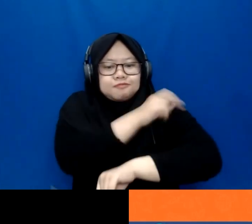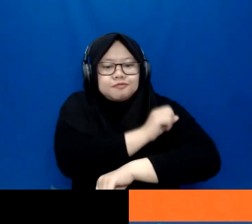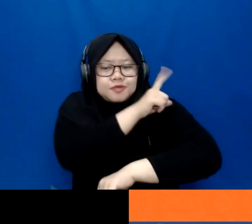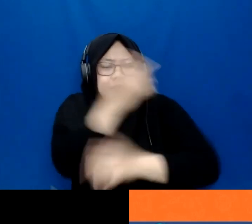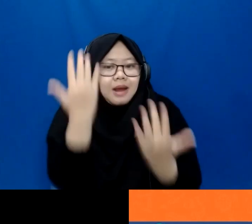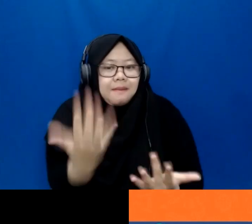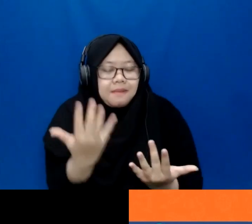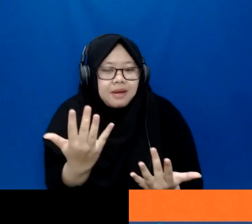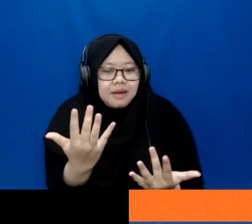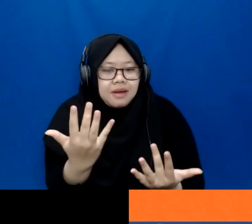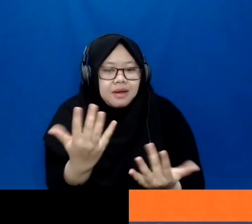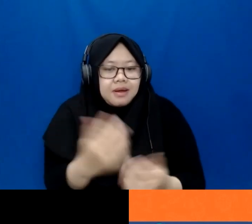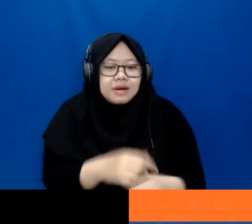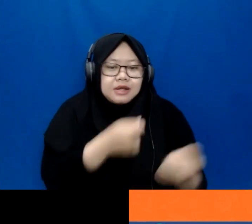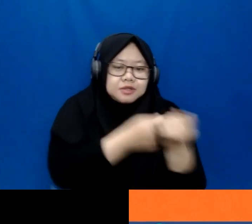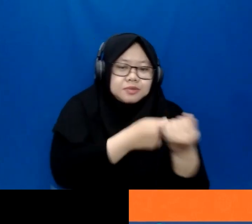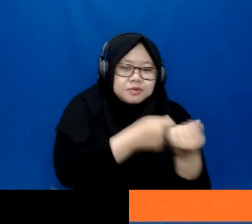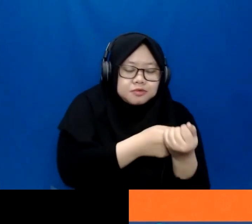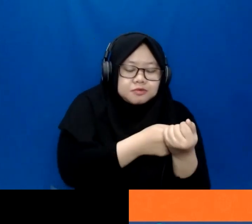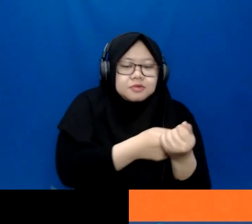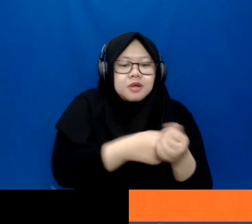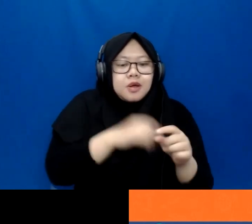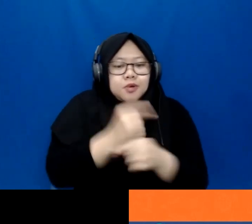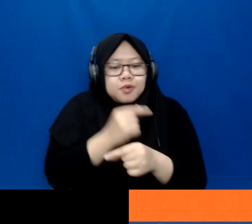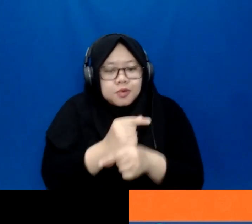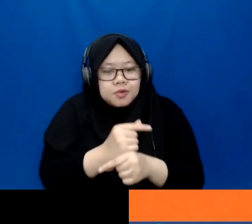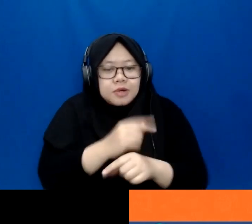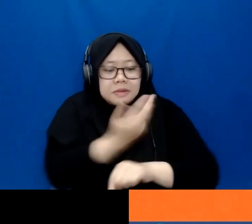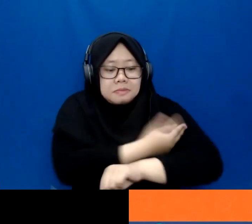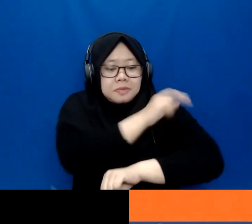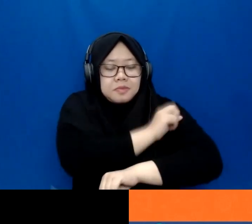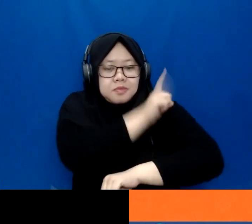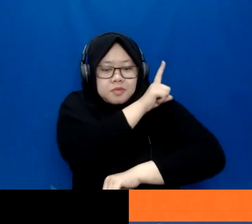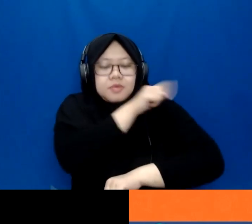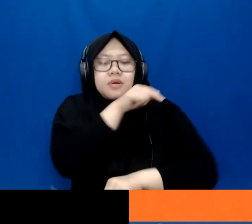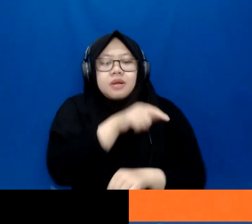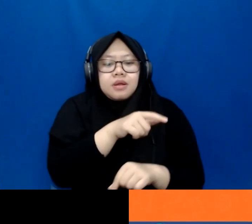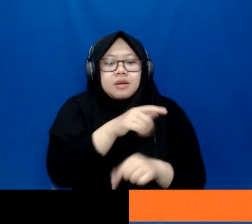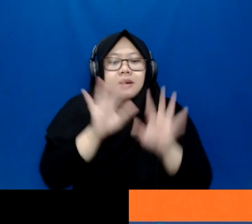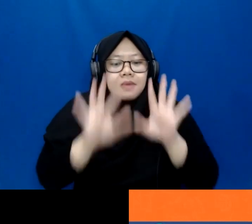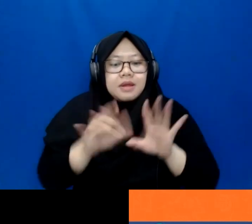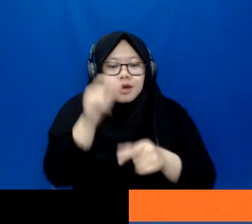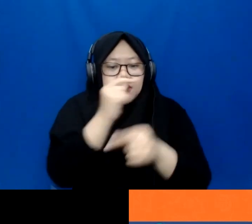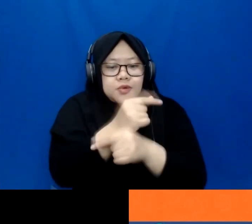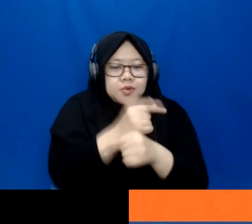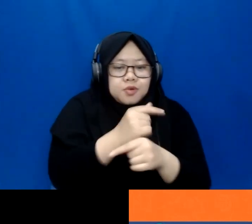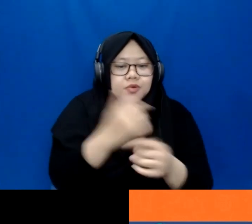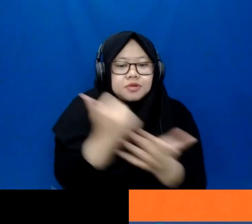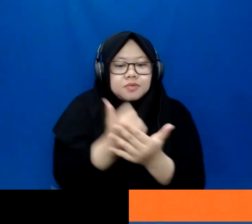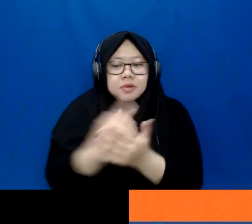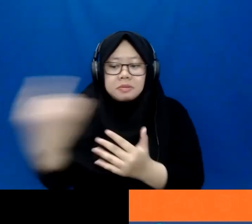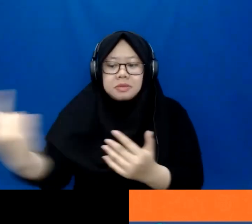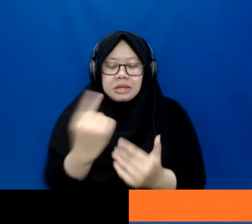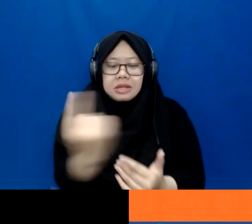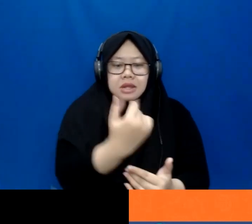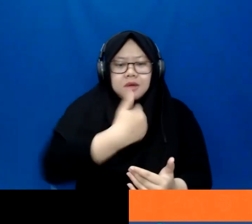of supporting teachers and upskilling them at scale. And a lot of teachers actually come to me and tell me,